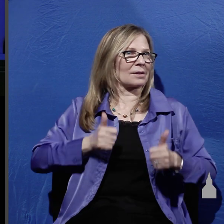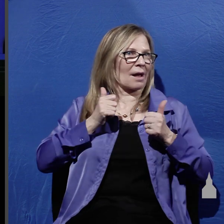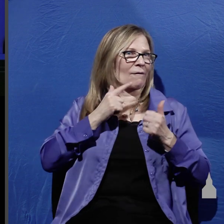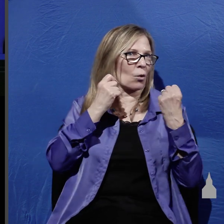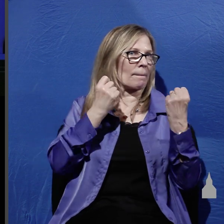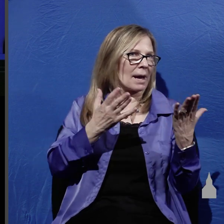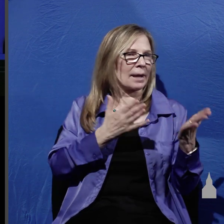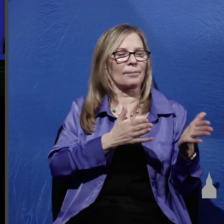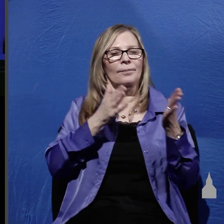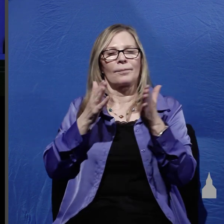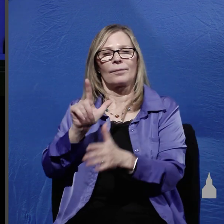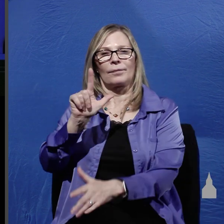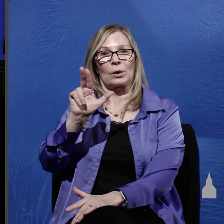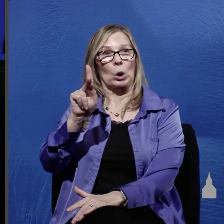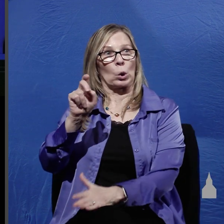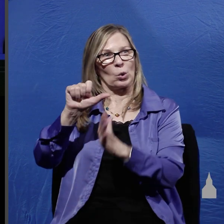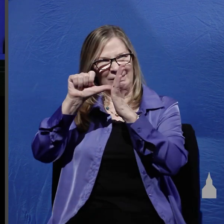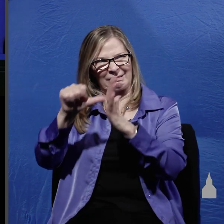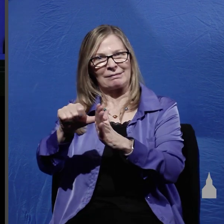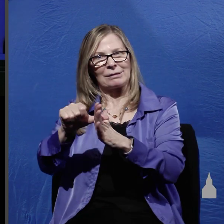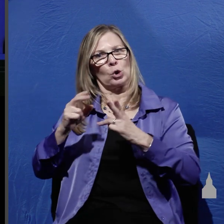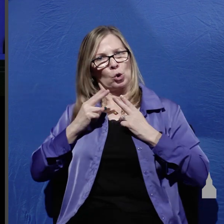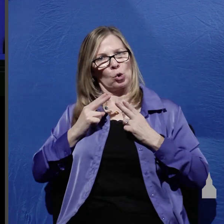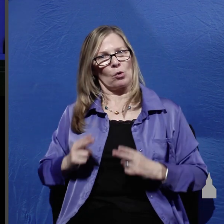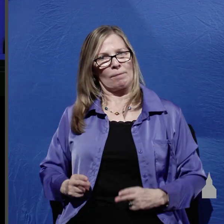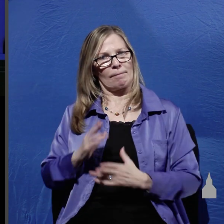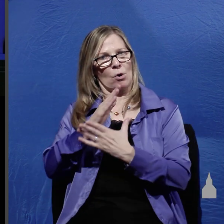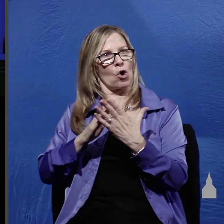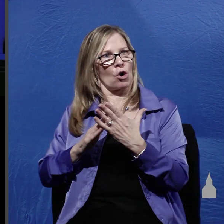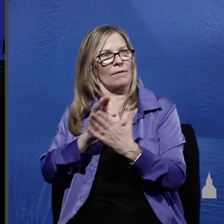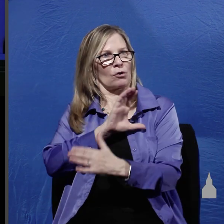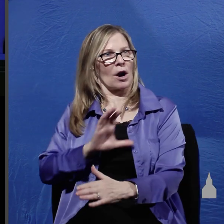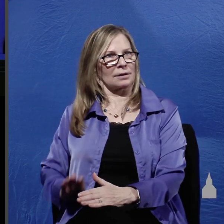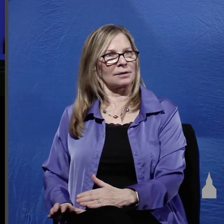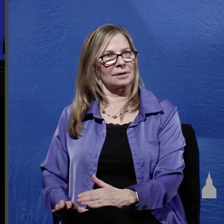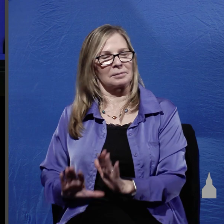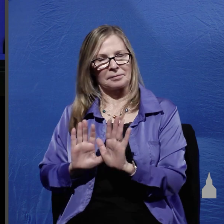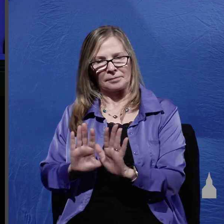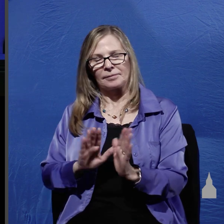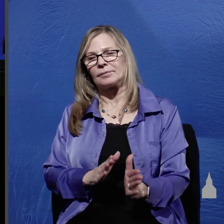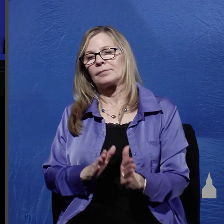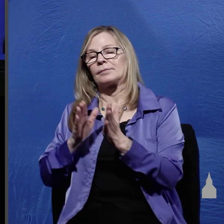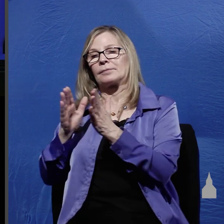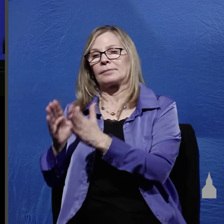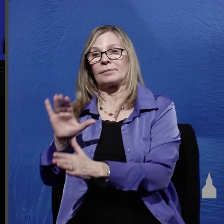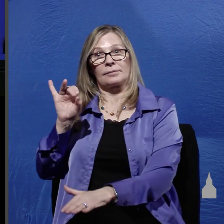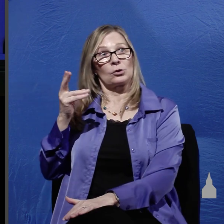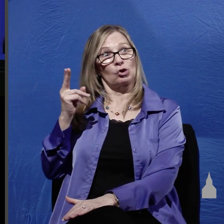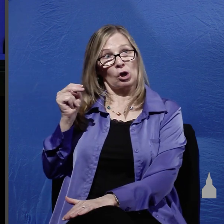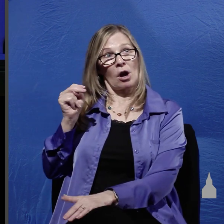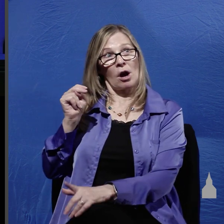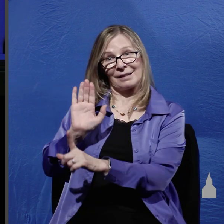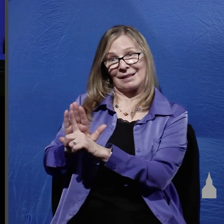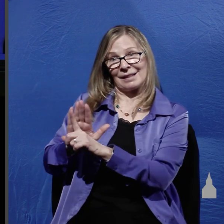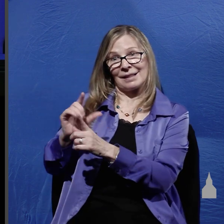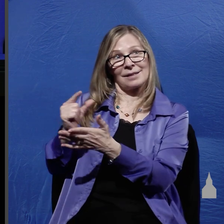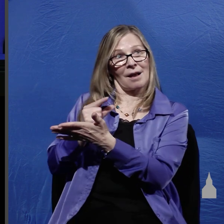the humanity of Christ the manhood of Christ well John in his gospel account